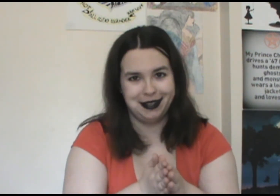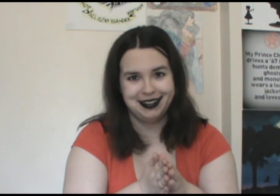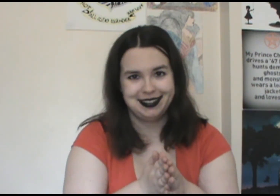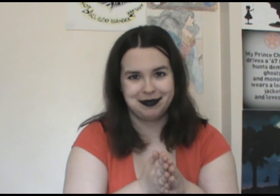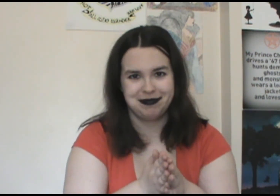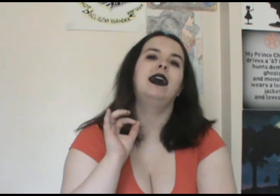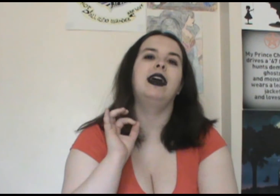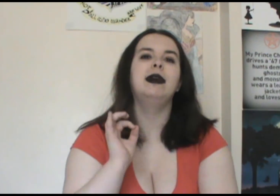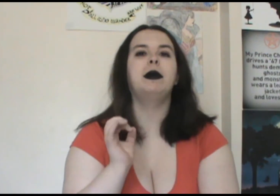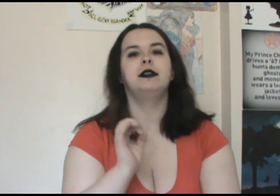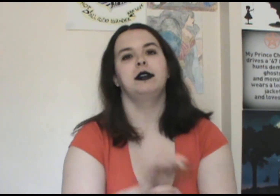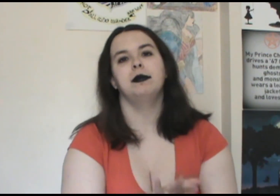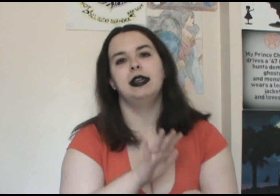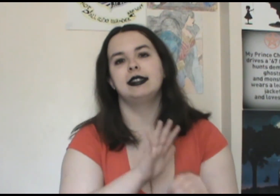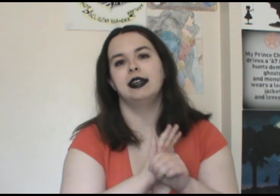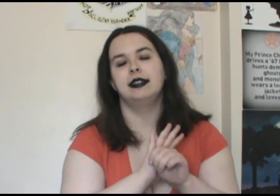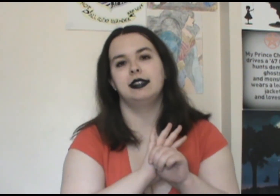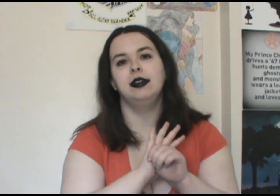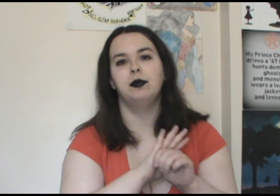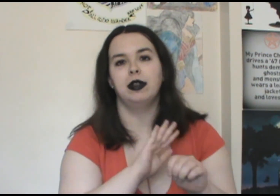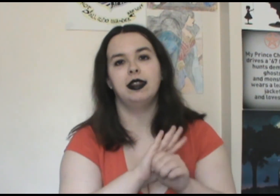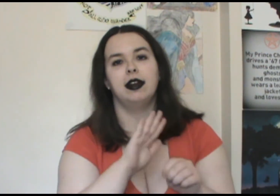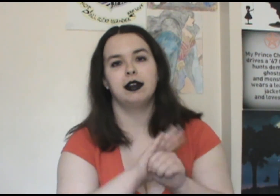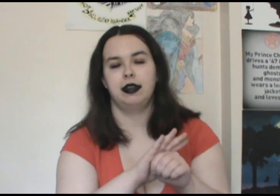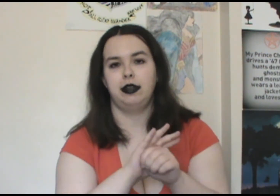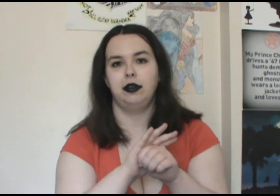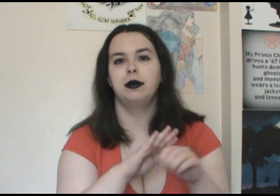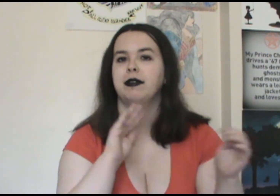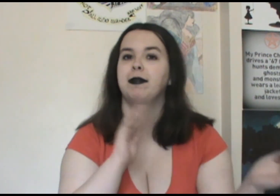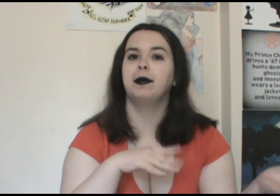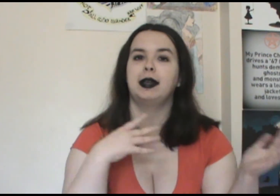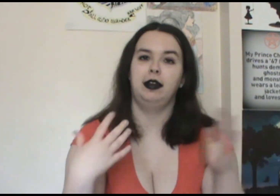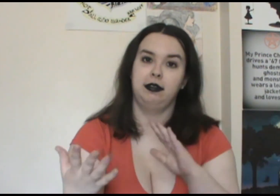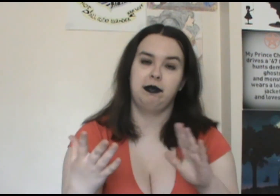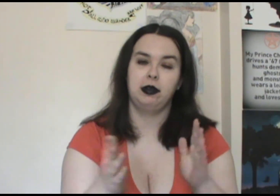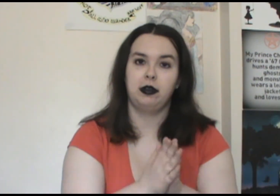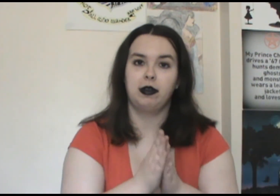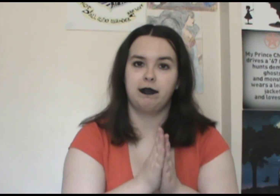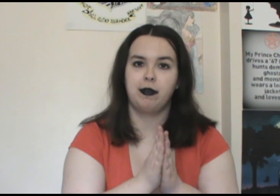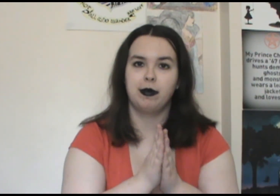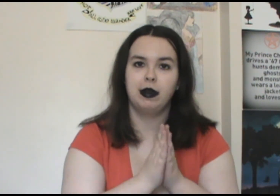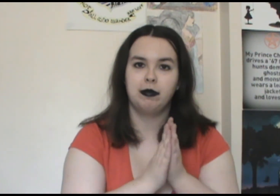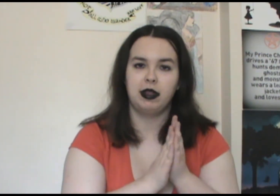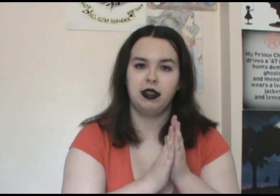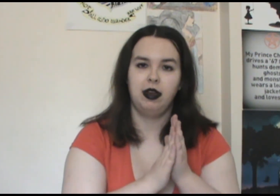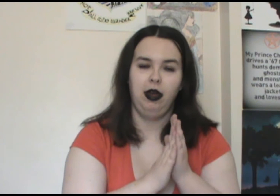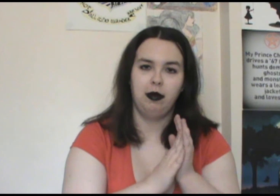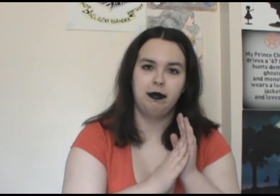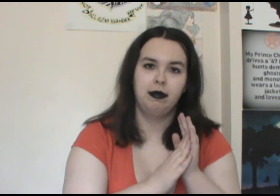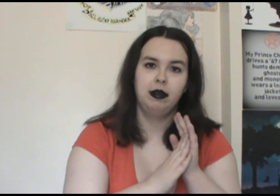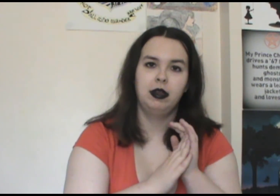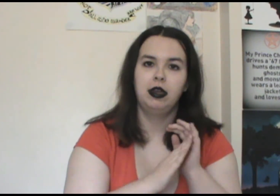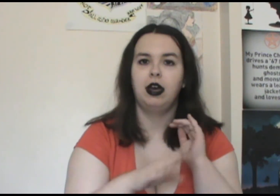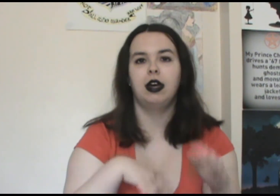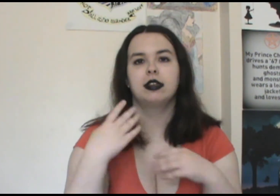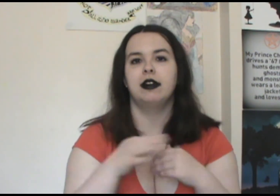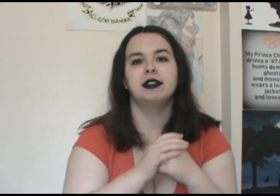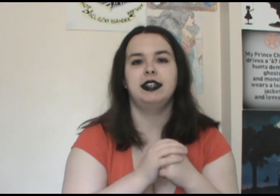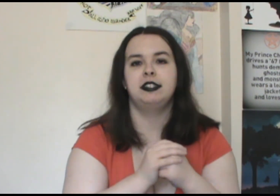And I'm also really excited to see what they are going to do with Farouk and Oliver going forward with um all the conversations